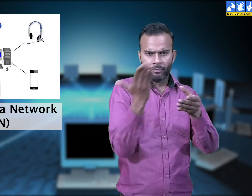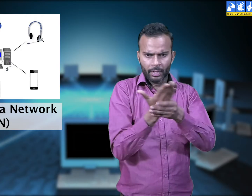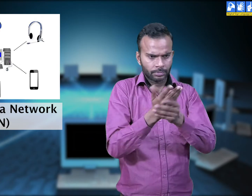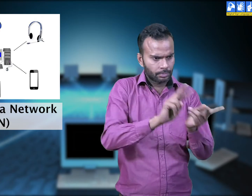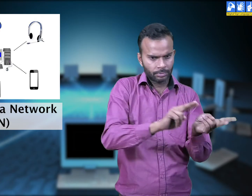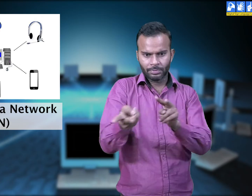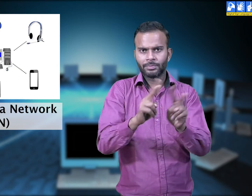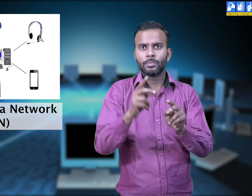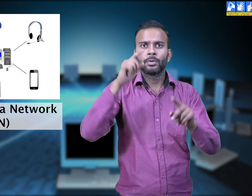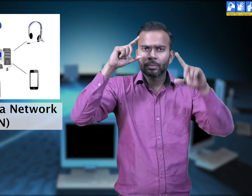devices.